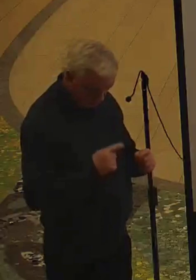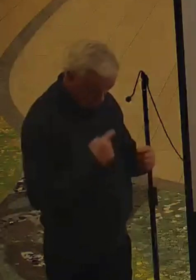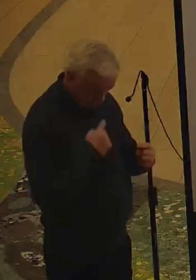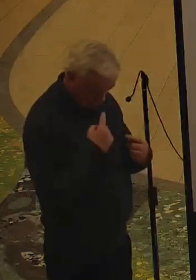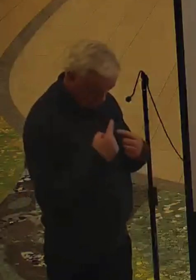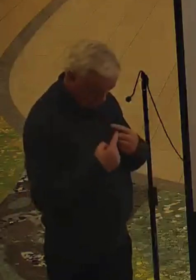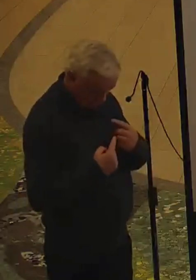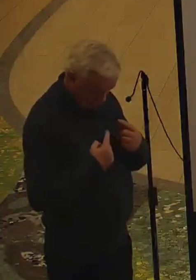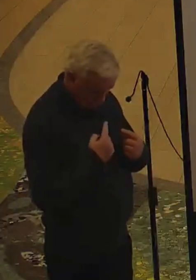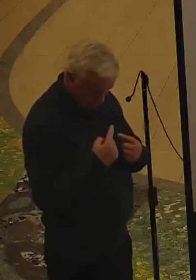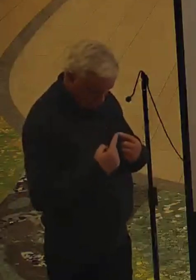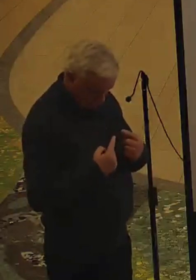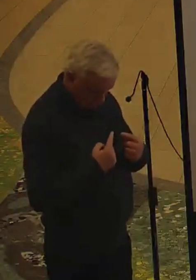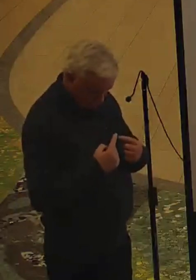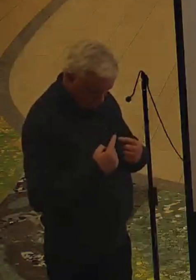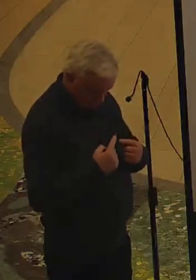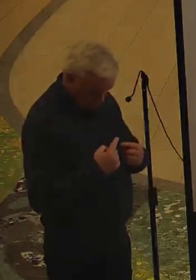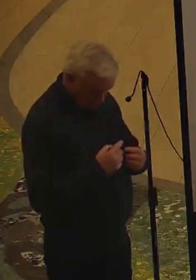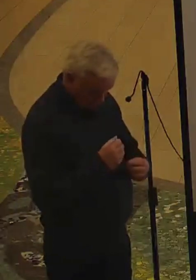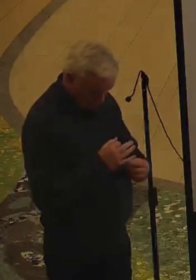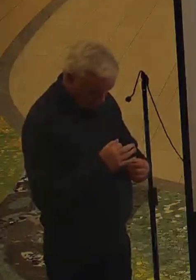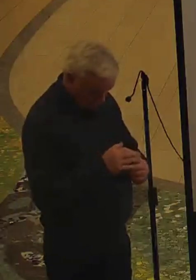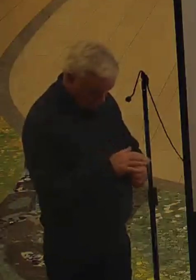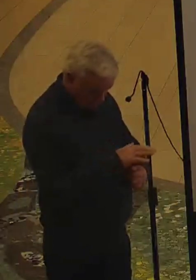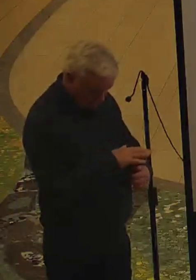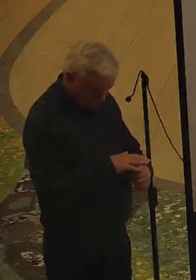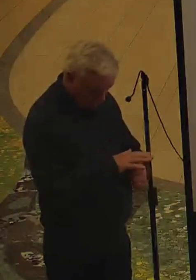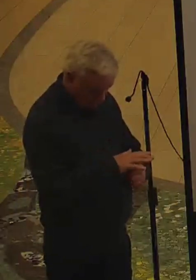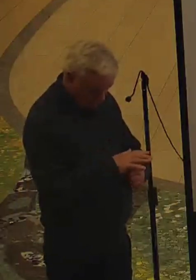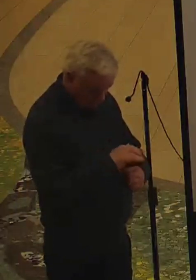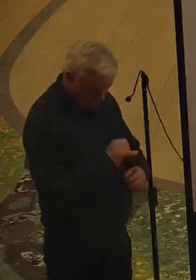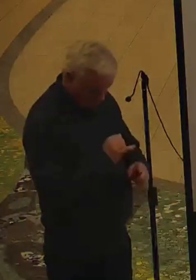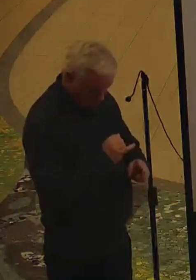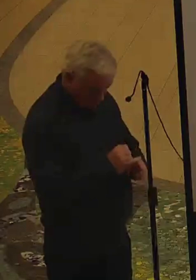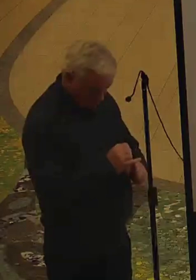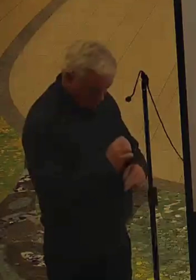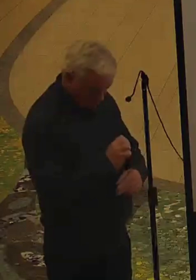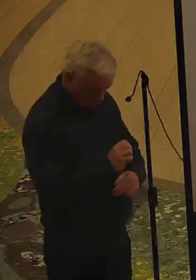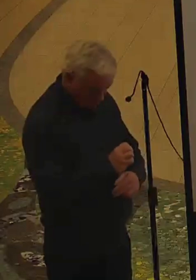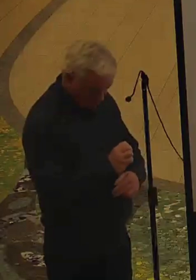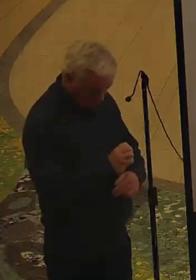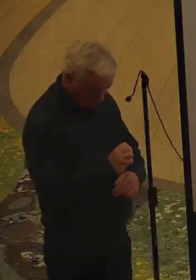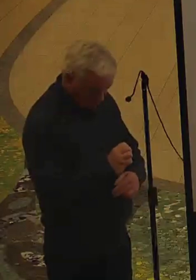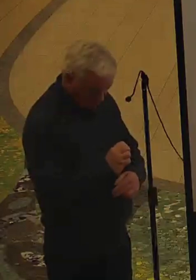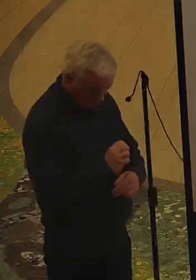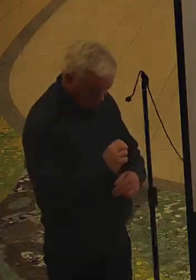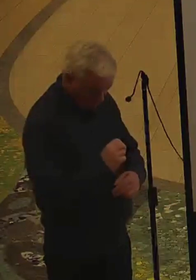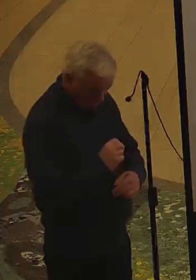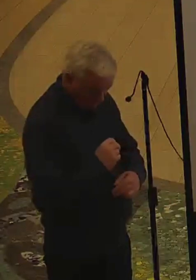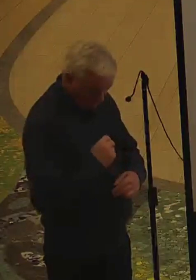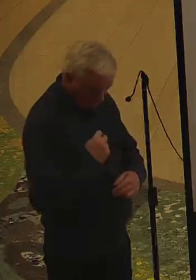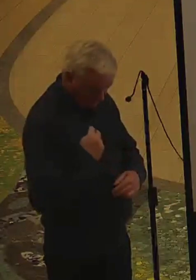Continue the stories of the situation in Ethiopia.